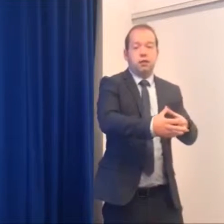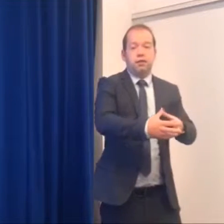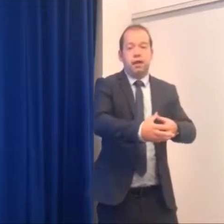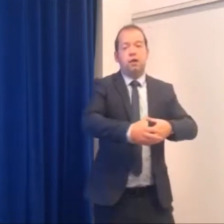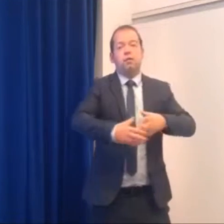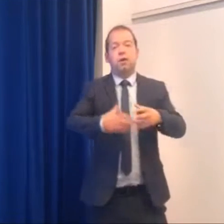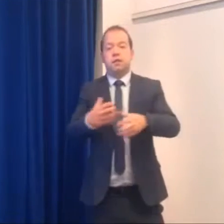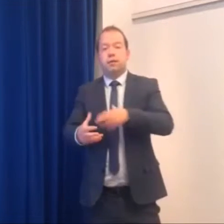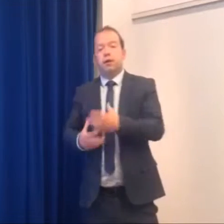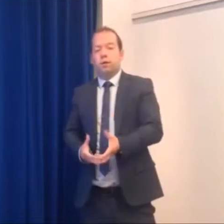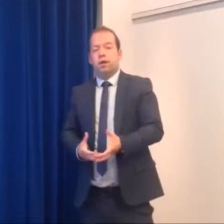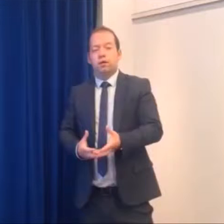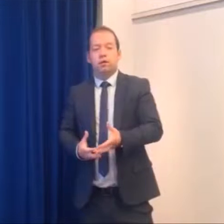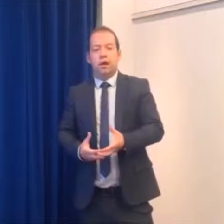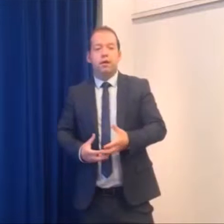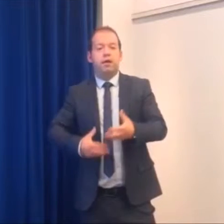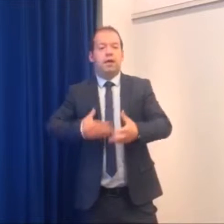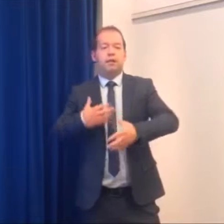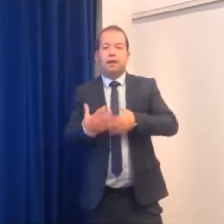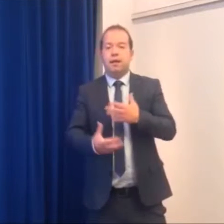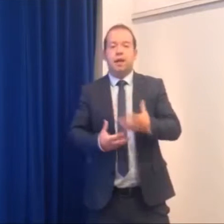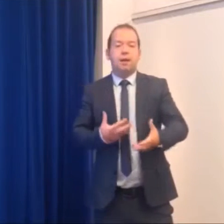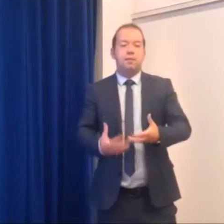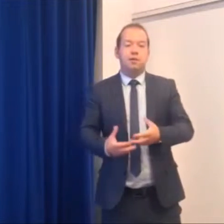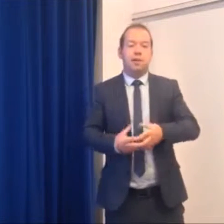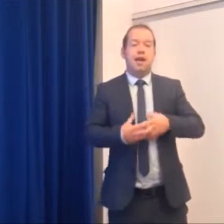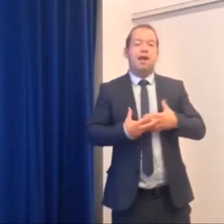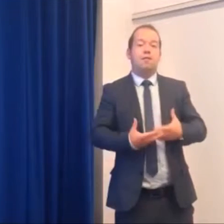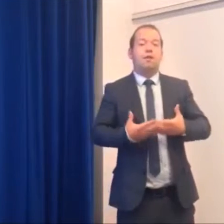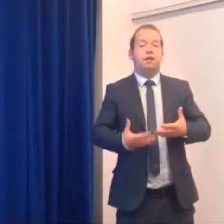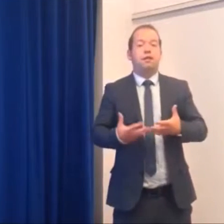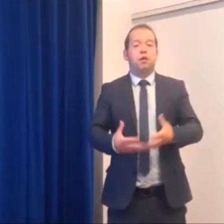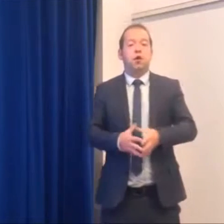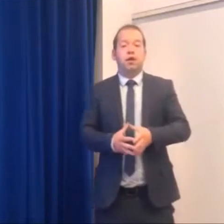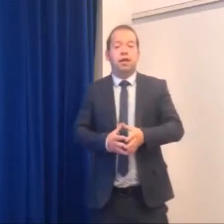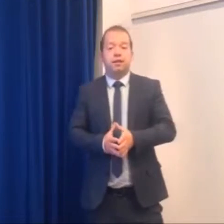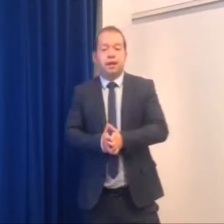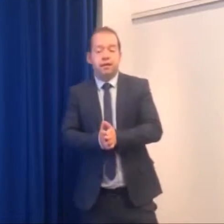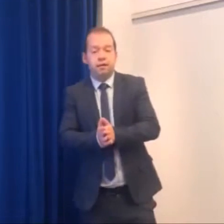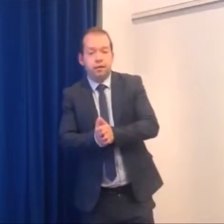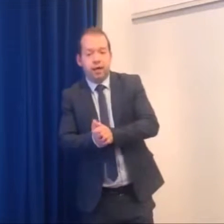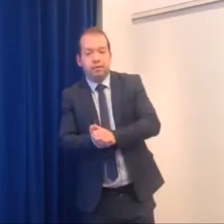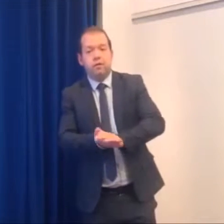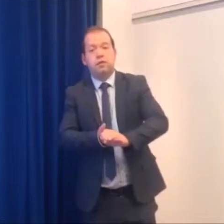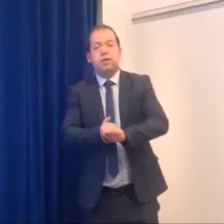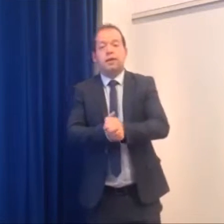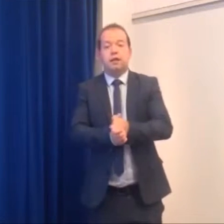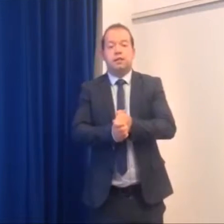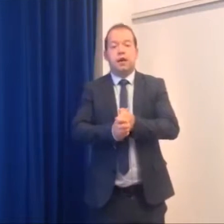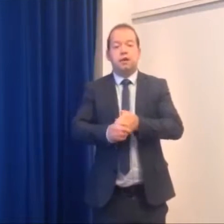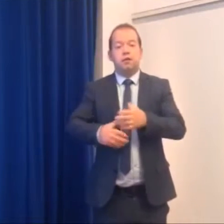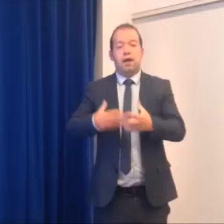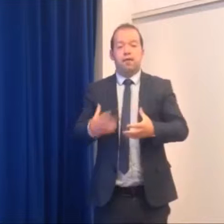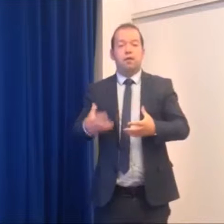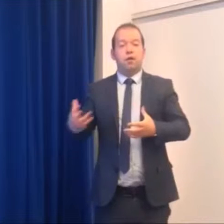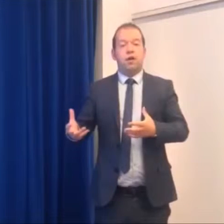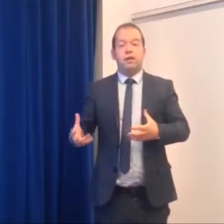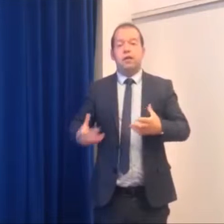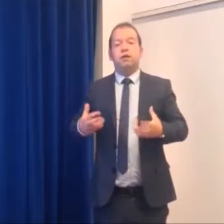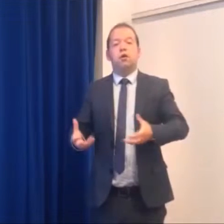right there why do I click no there explain absolutely everything that's going on in that day and it's obviously when they're starting to have a good idea to